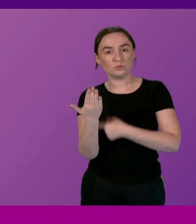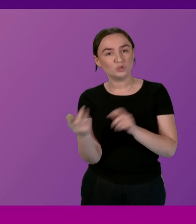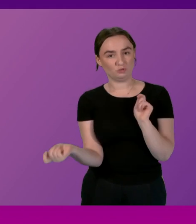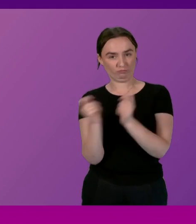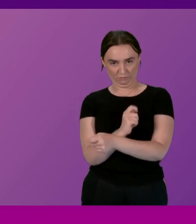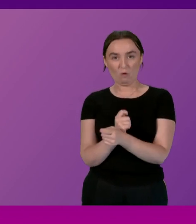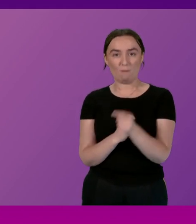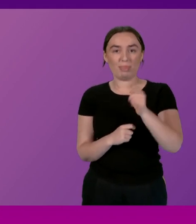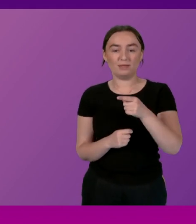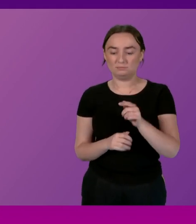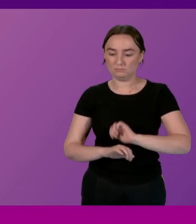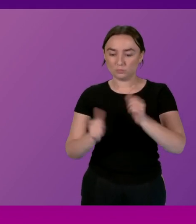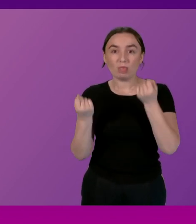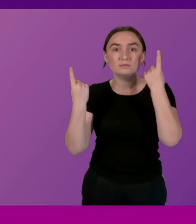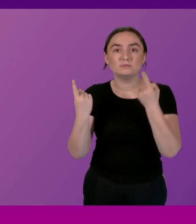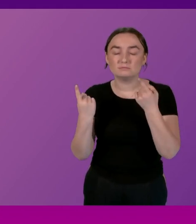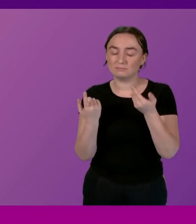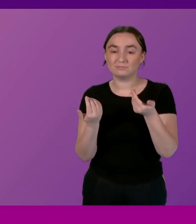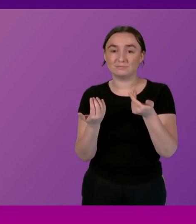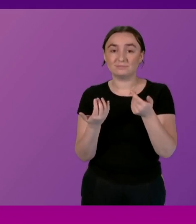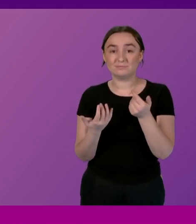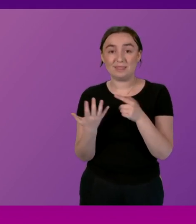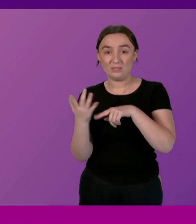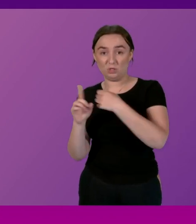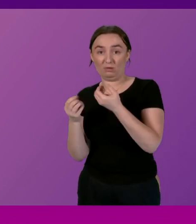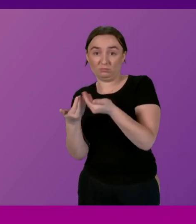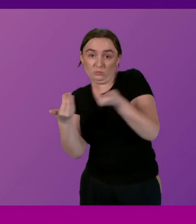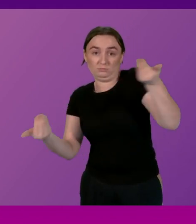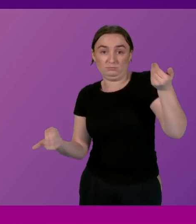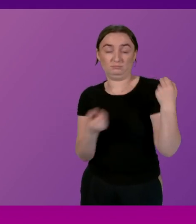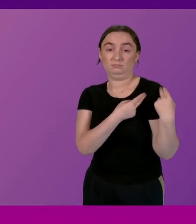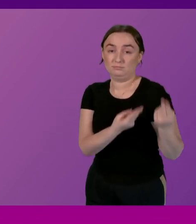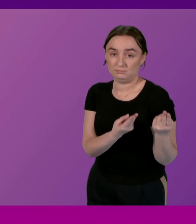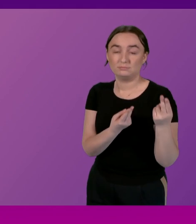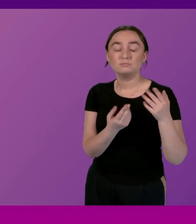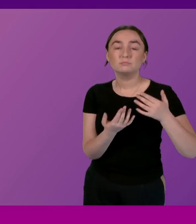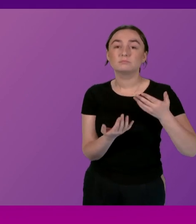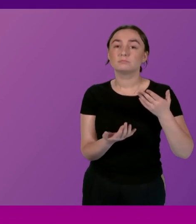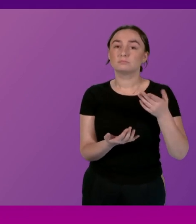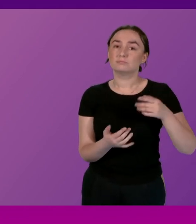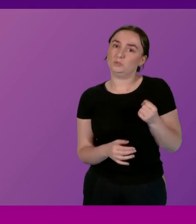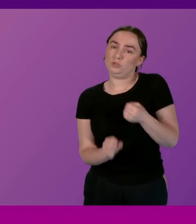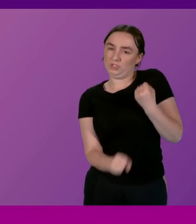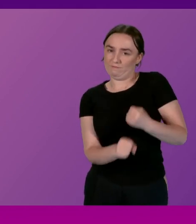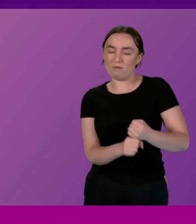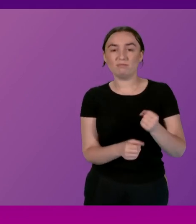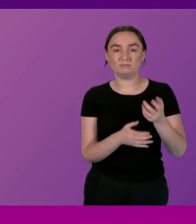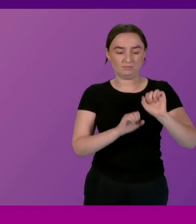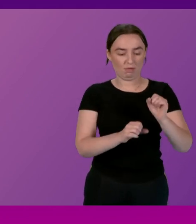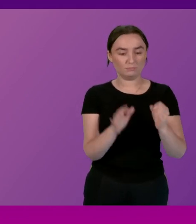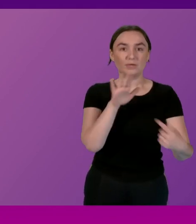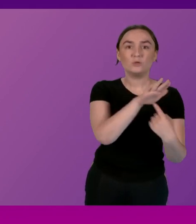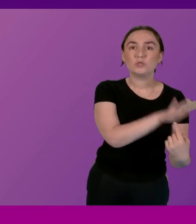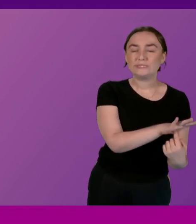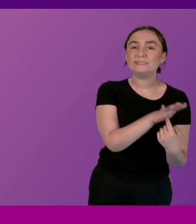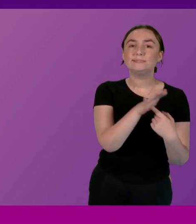that's been well understood under devolution for many years that the civil service in the Scottish government serves the Scottish government as priorities and we